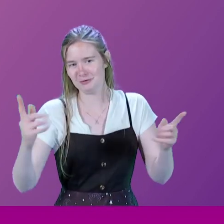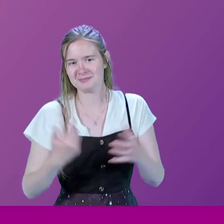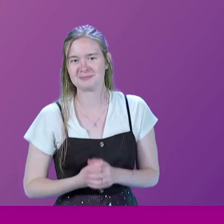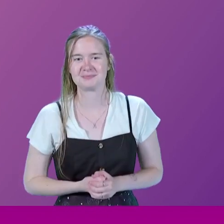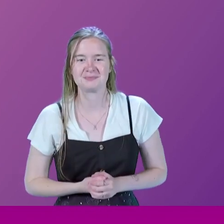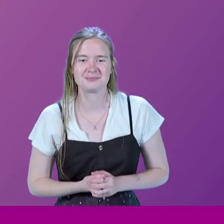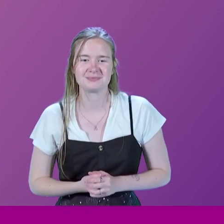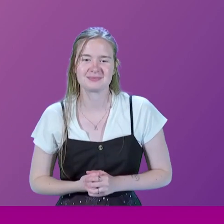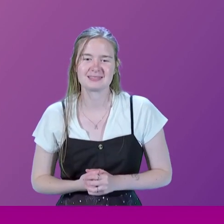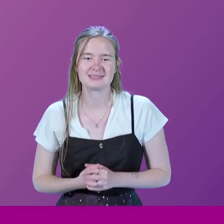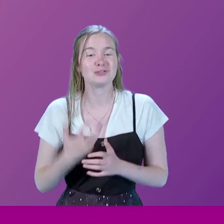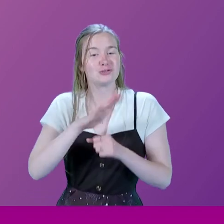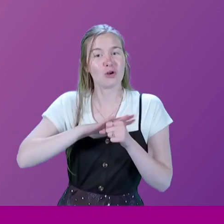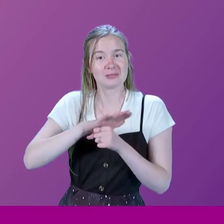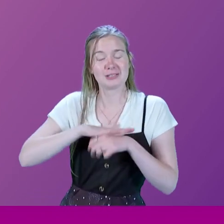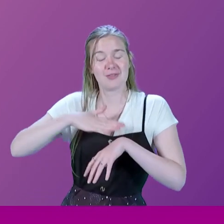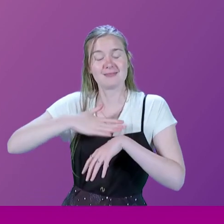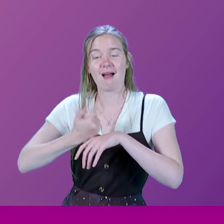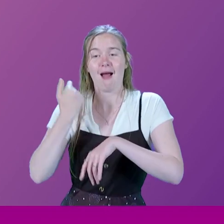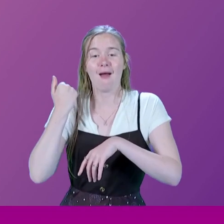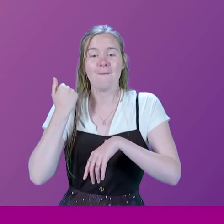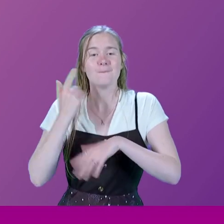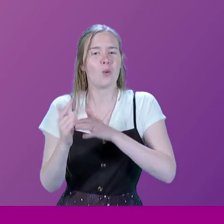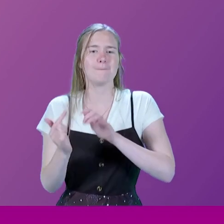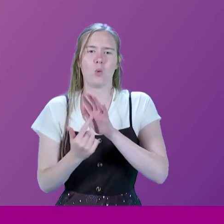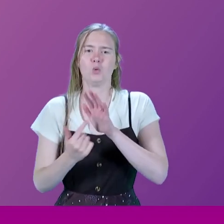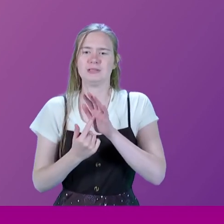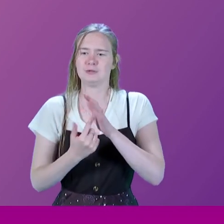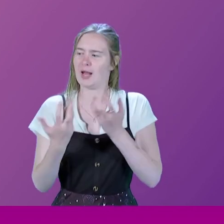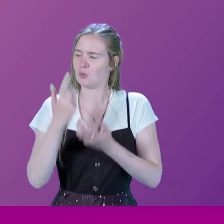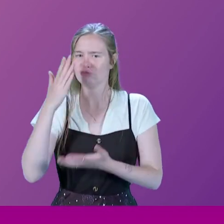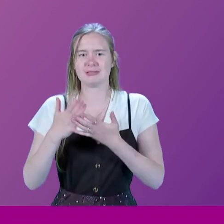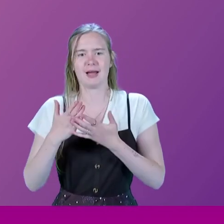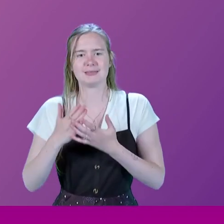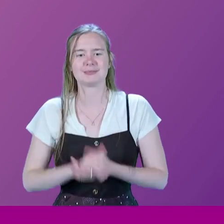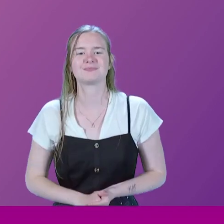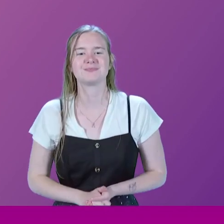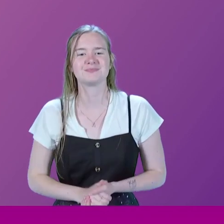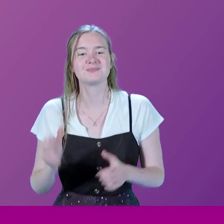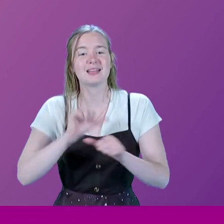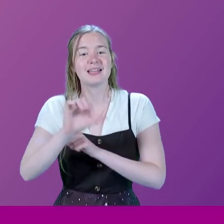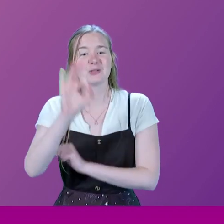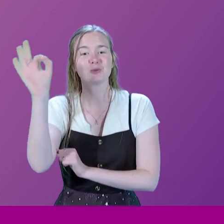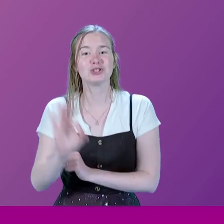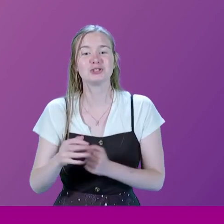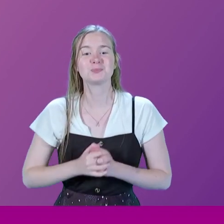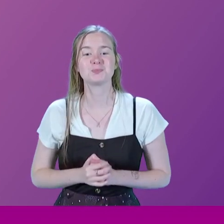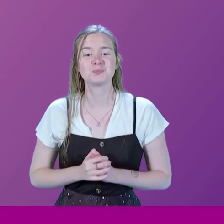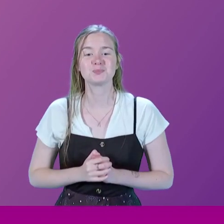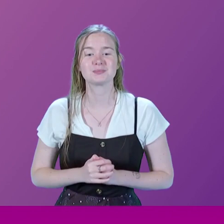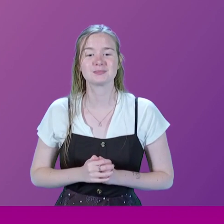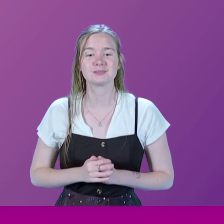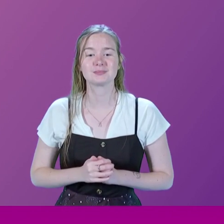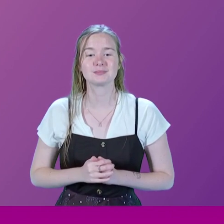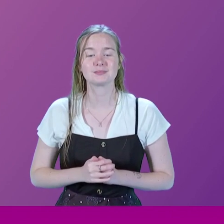But, you know, circumstances at the time were quite important. Thank you. Could we have our next question, please? So I